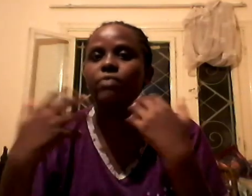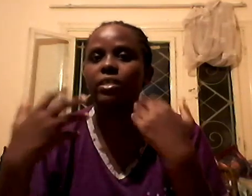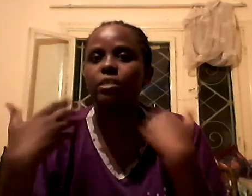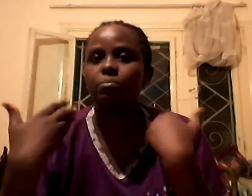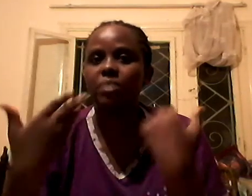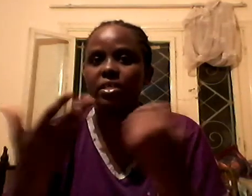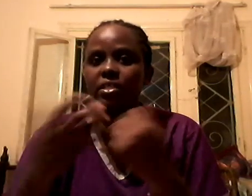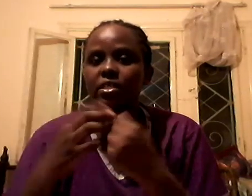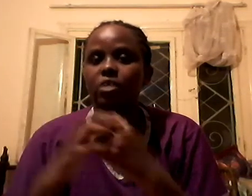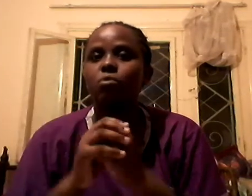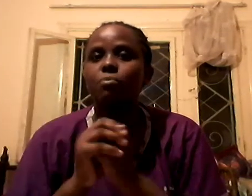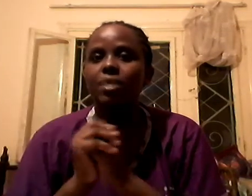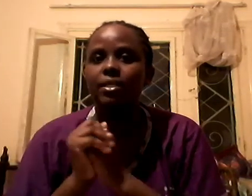respect your man.